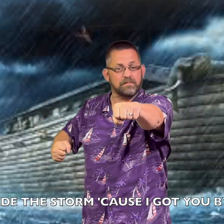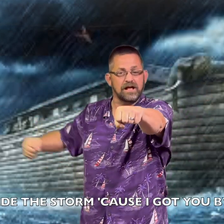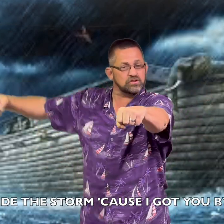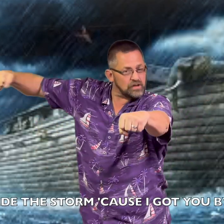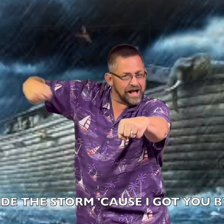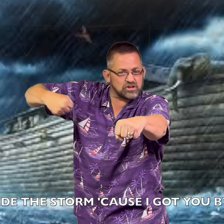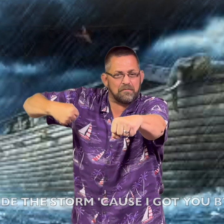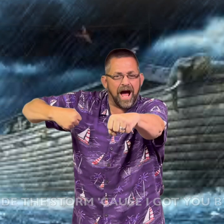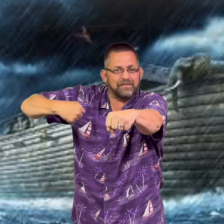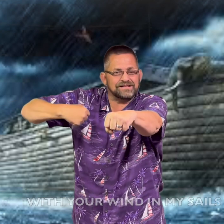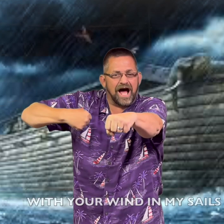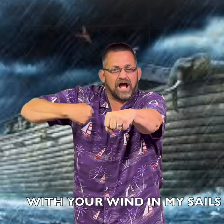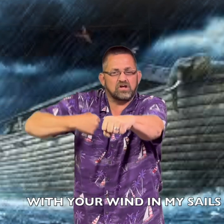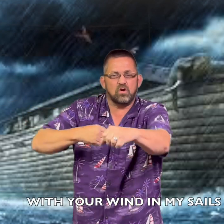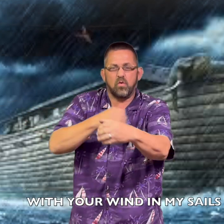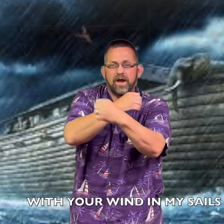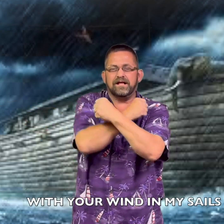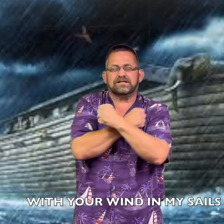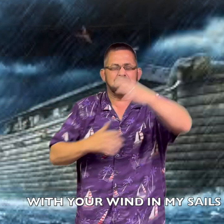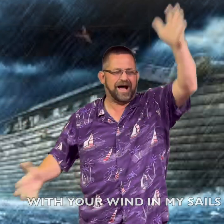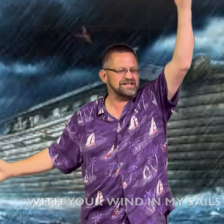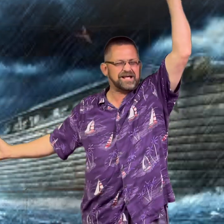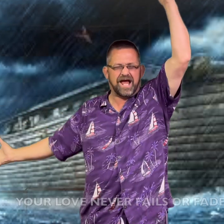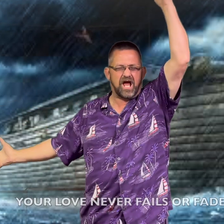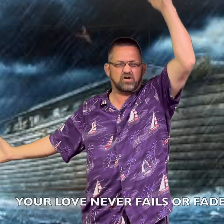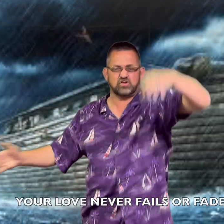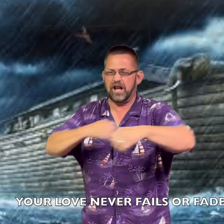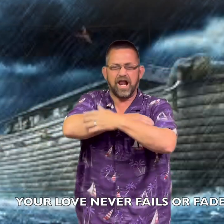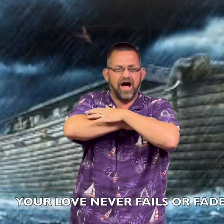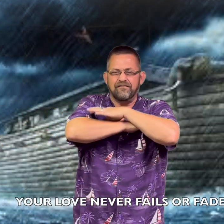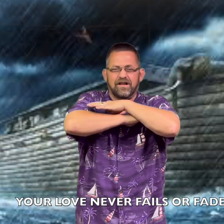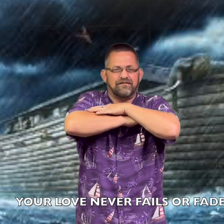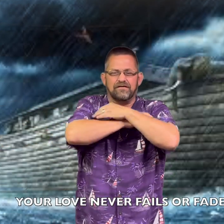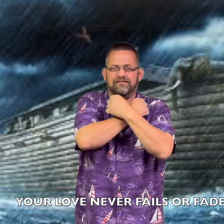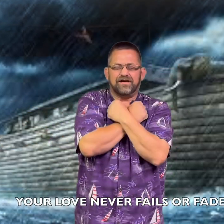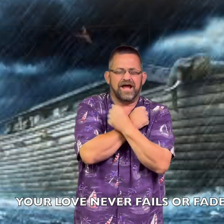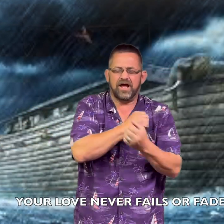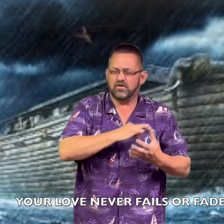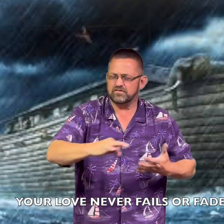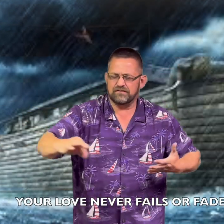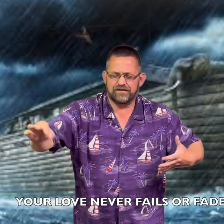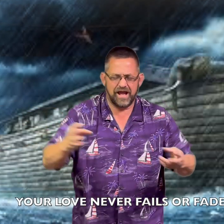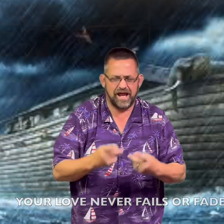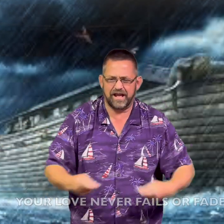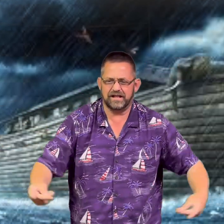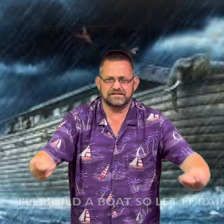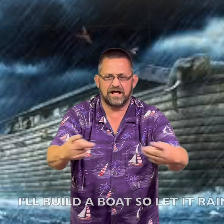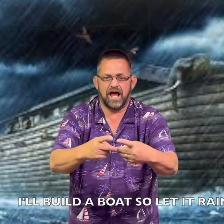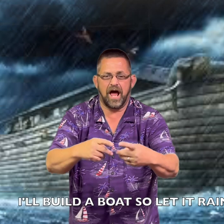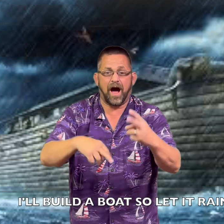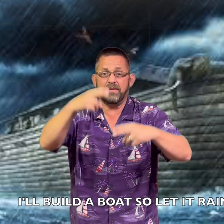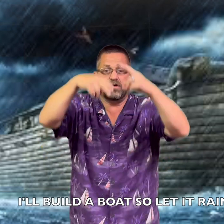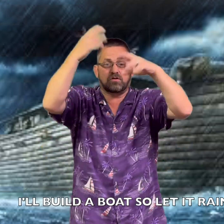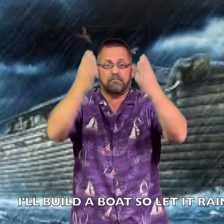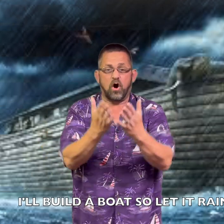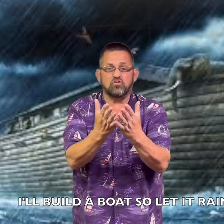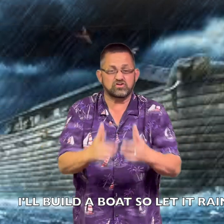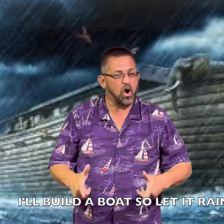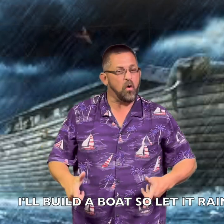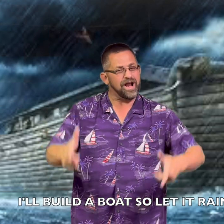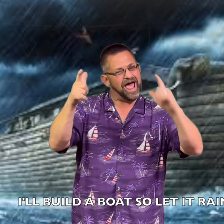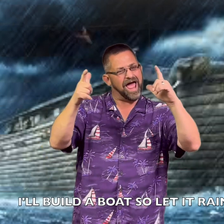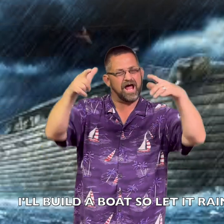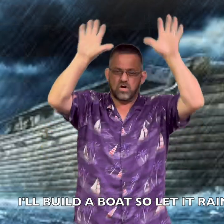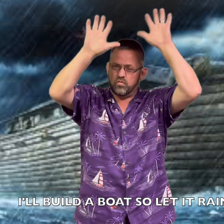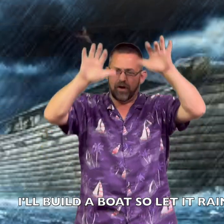storm cause I got you by my side With your win in my sails Your love never fails or fades I'll build a boat